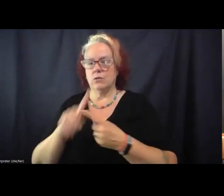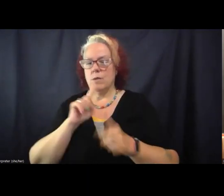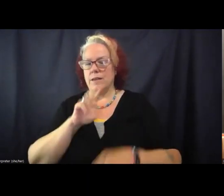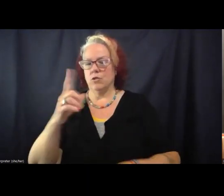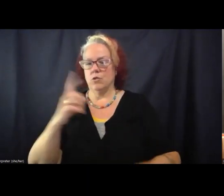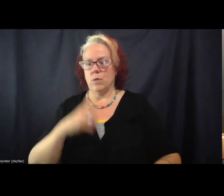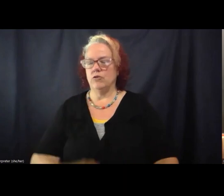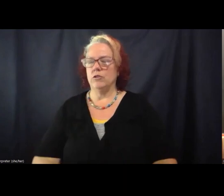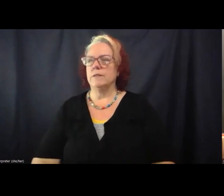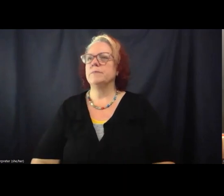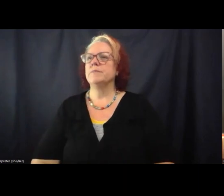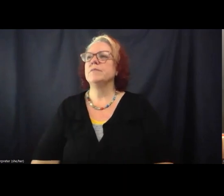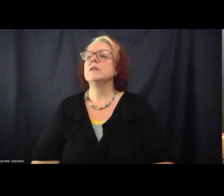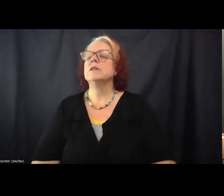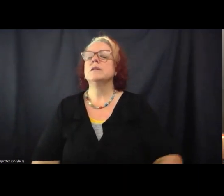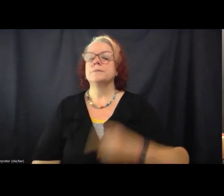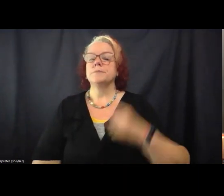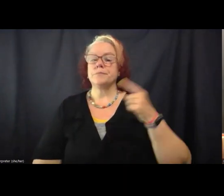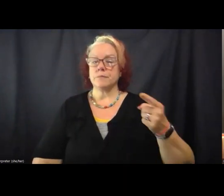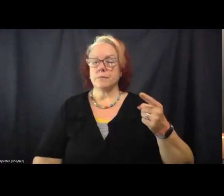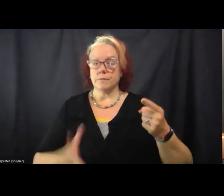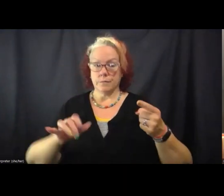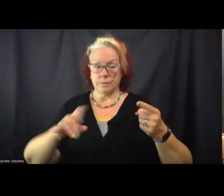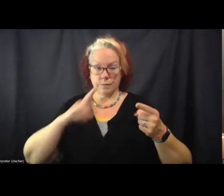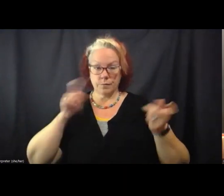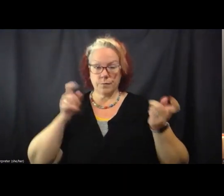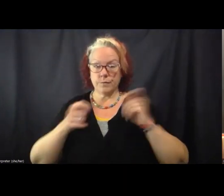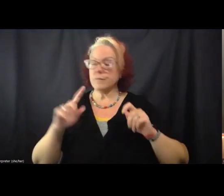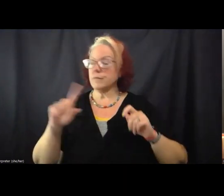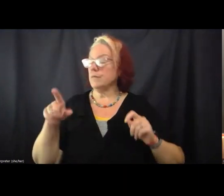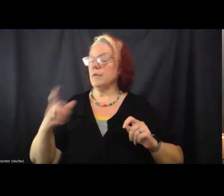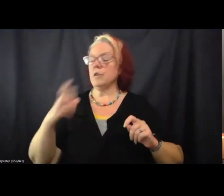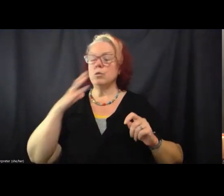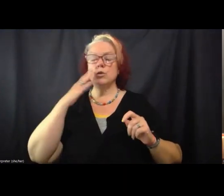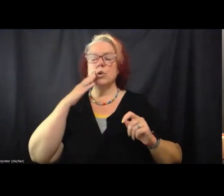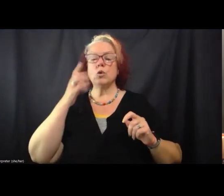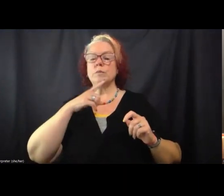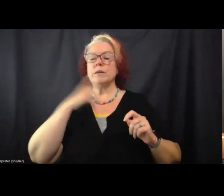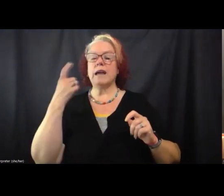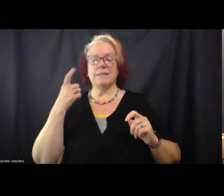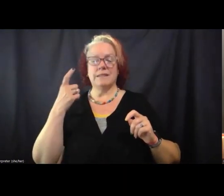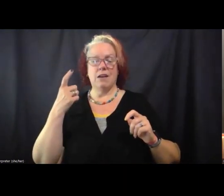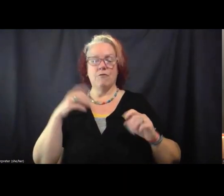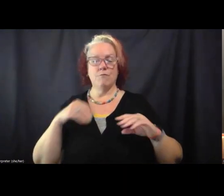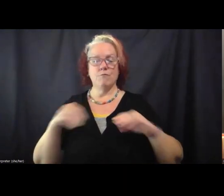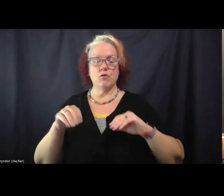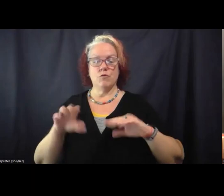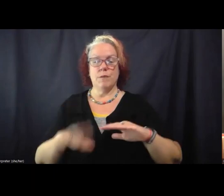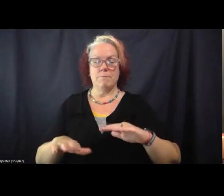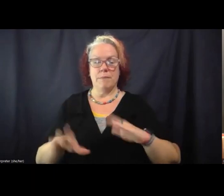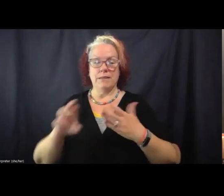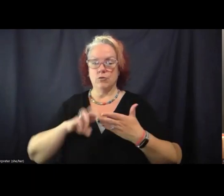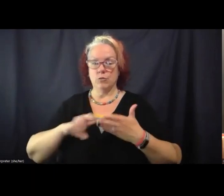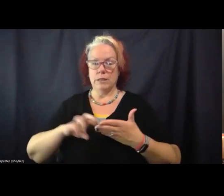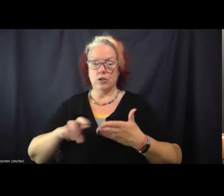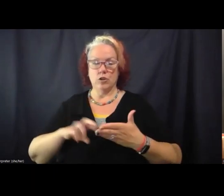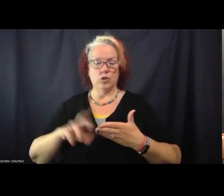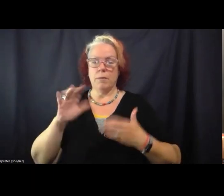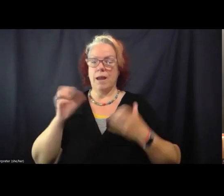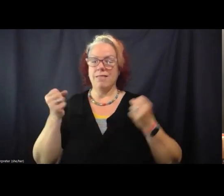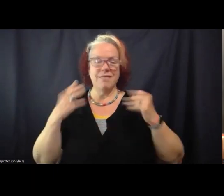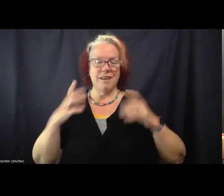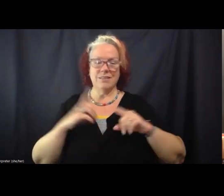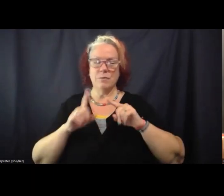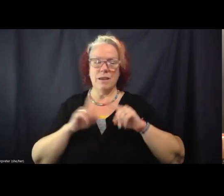One thing that has changed, which we only know because of movement-based research by lots of people,